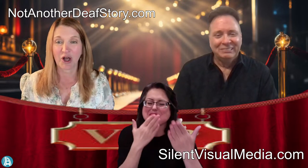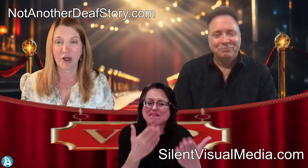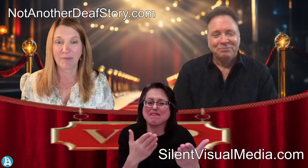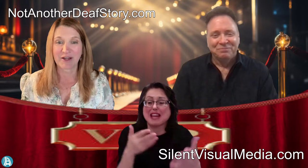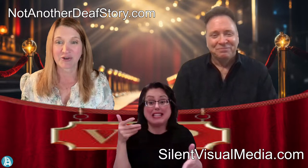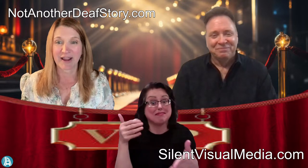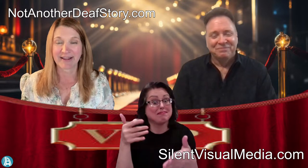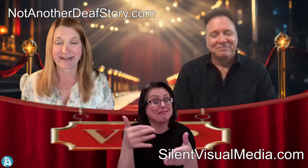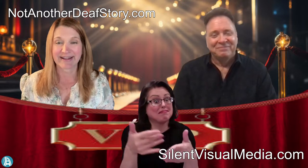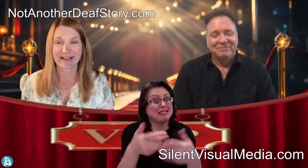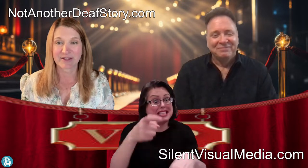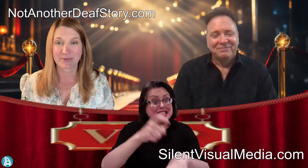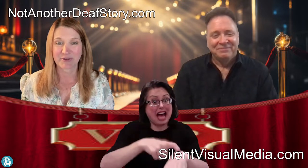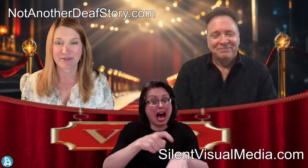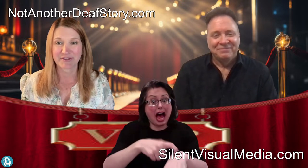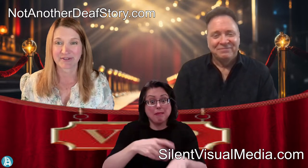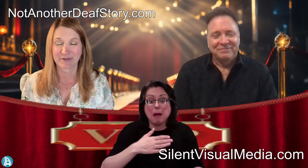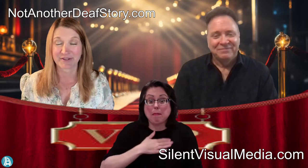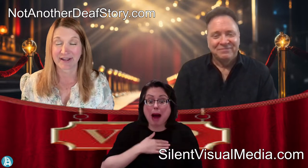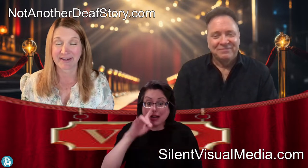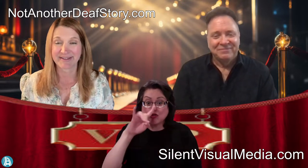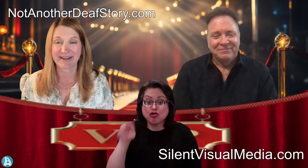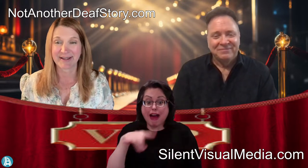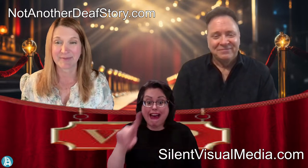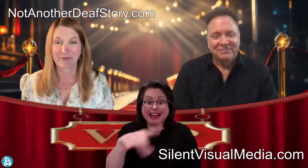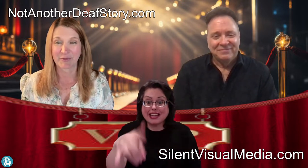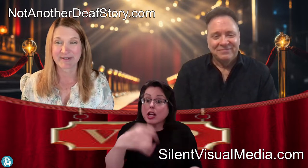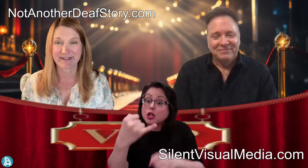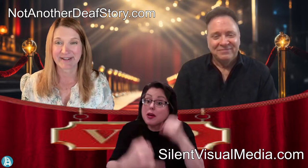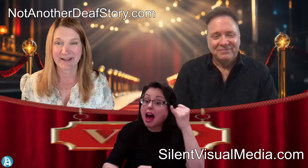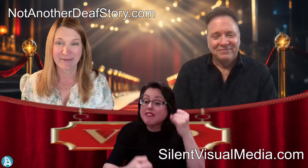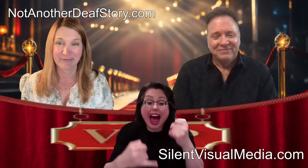call my dragon. Any last words or signs, Dan, before we sign off?